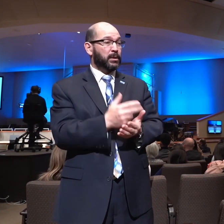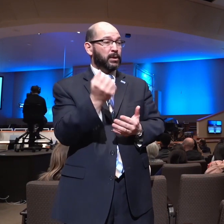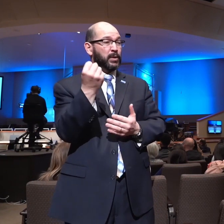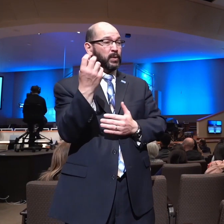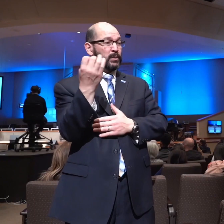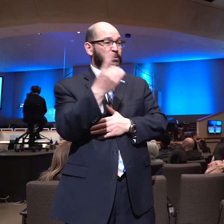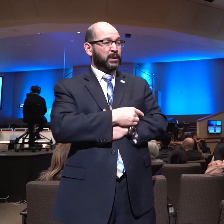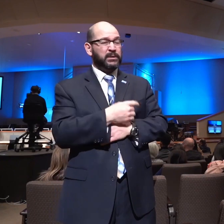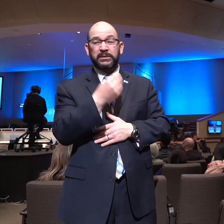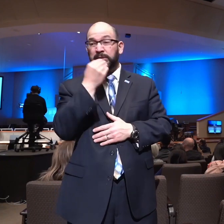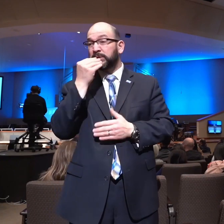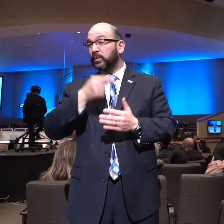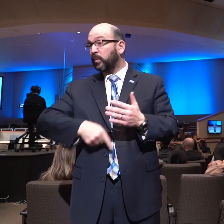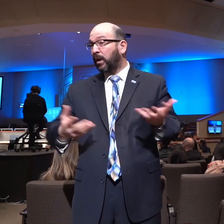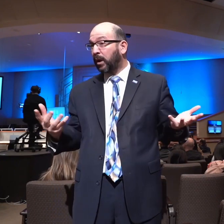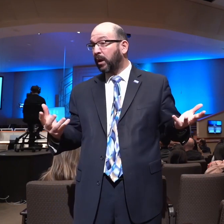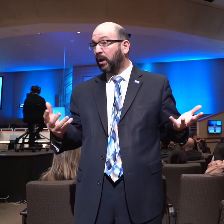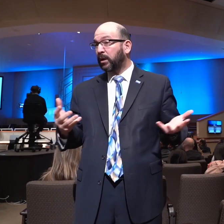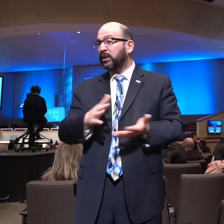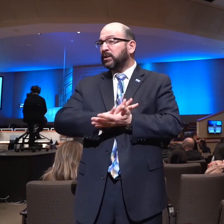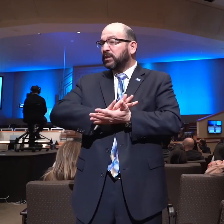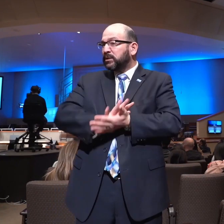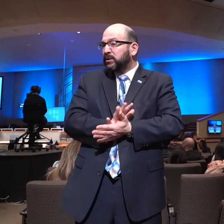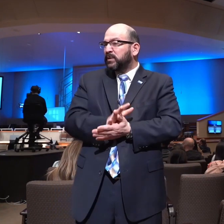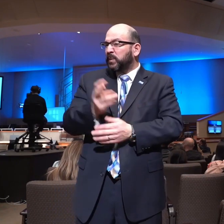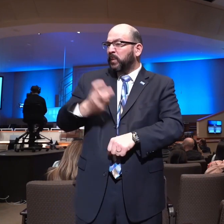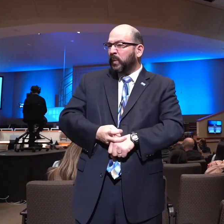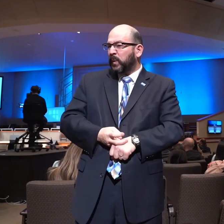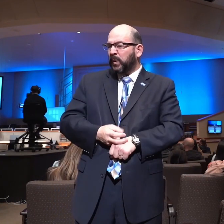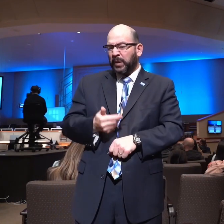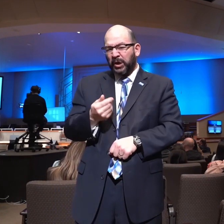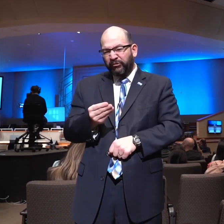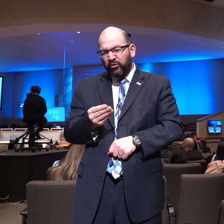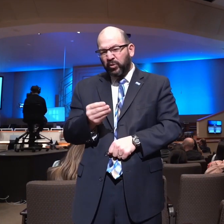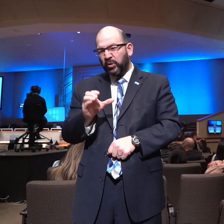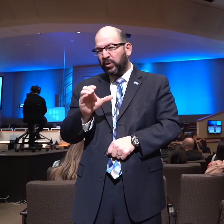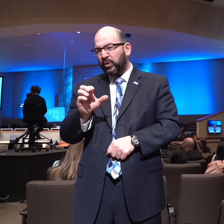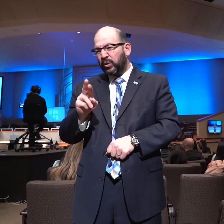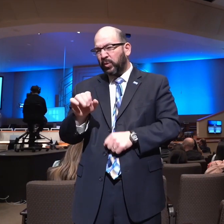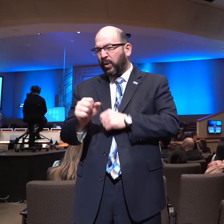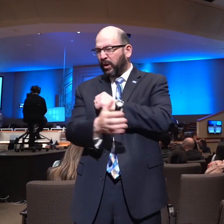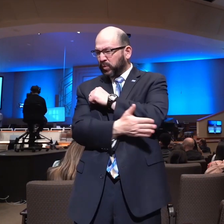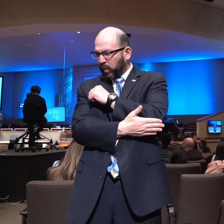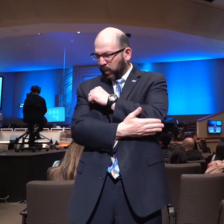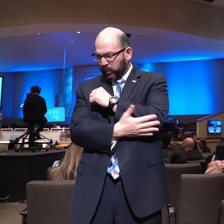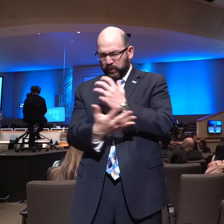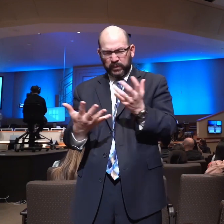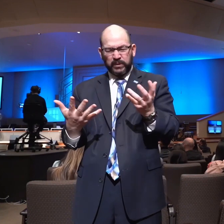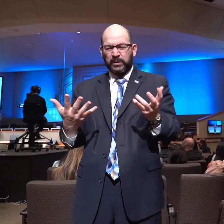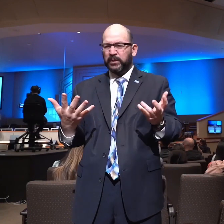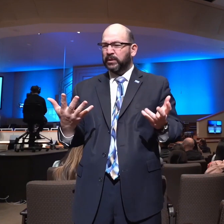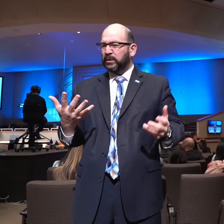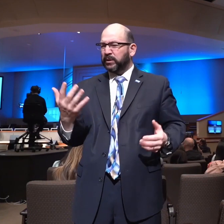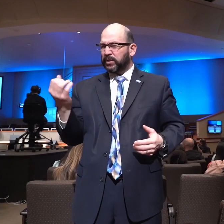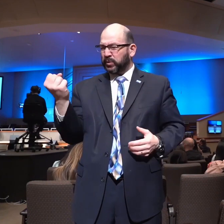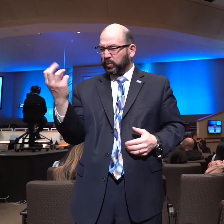brought in a bag and he had some little crackers and some cheese and for the 12 day journey that's all he ever ate.